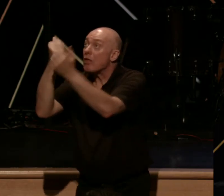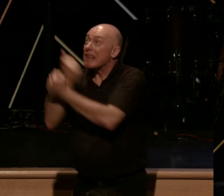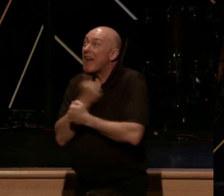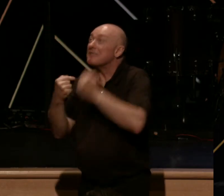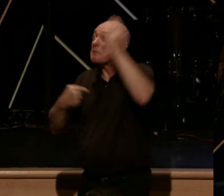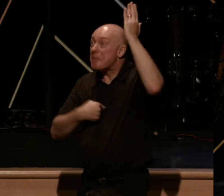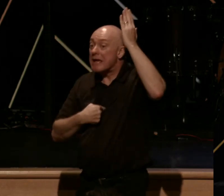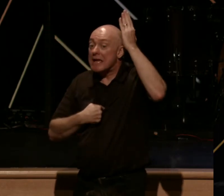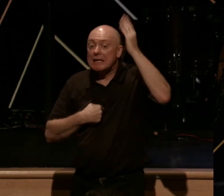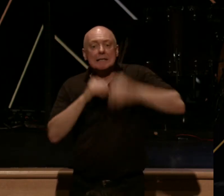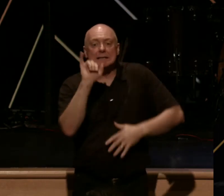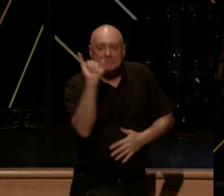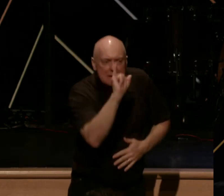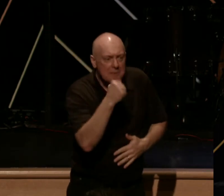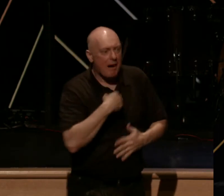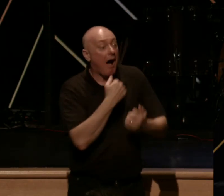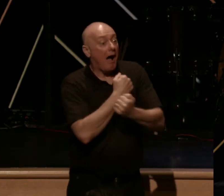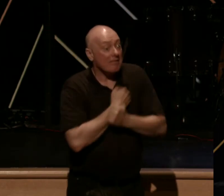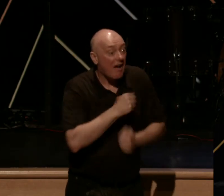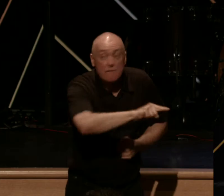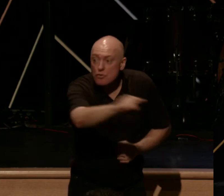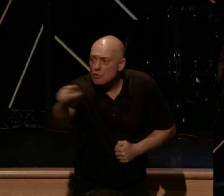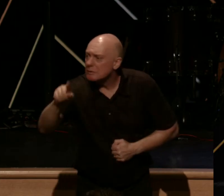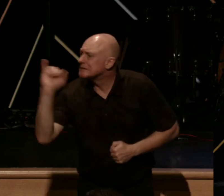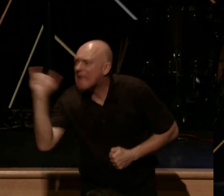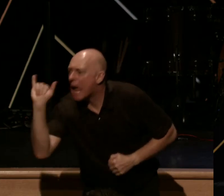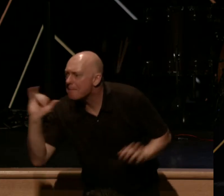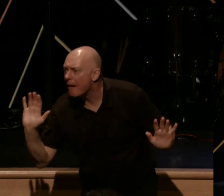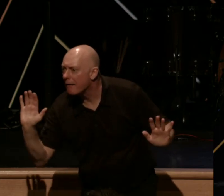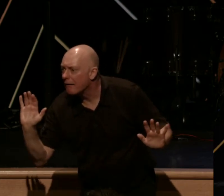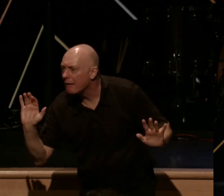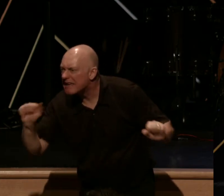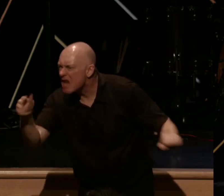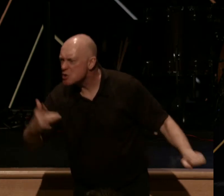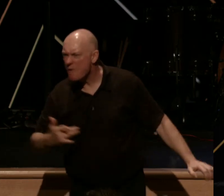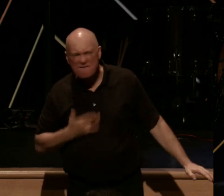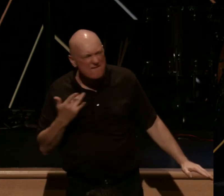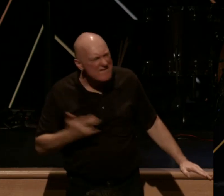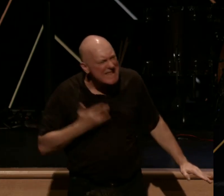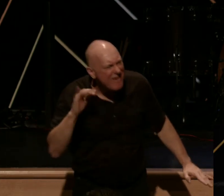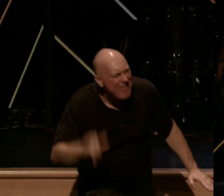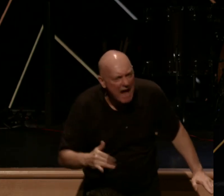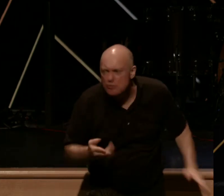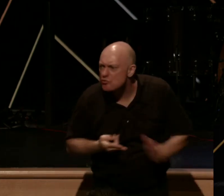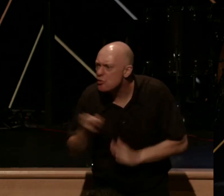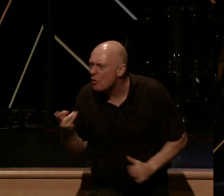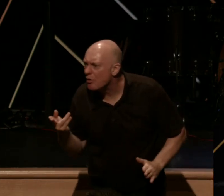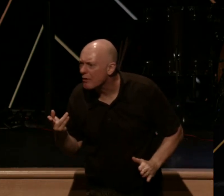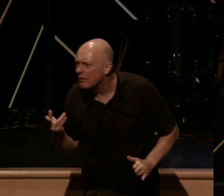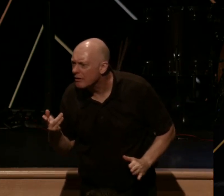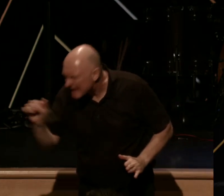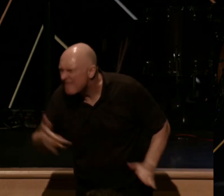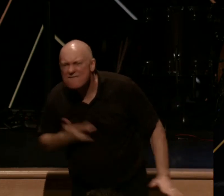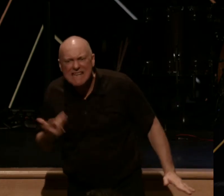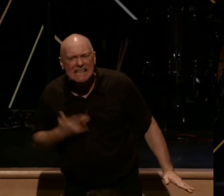so have I loved you. Can you feel the weight of what he's saying here? Can you feel the weight?